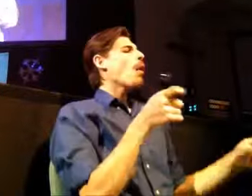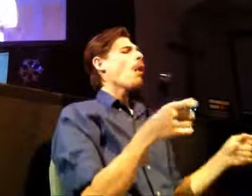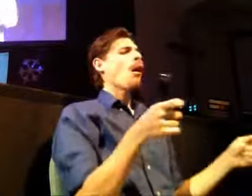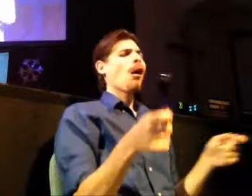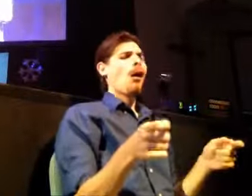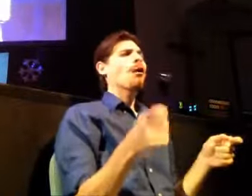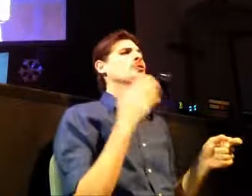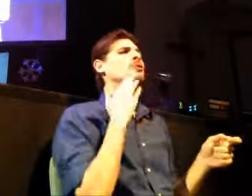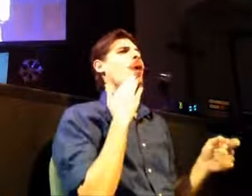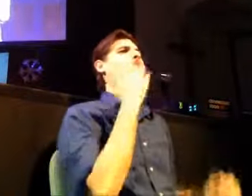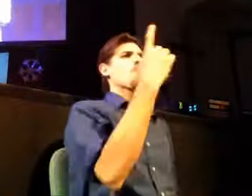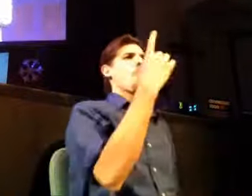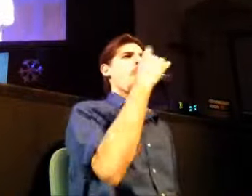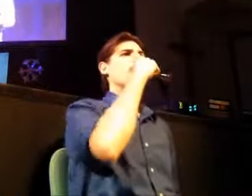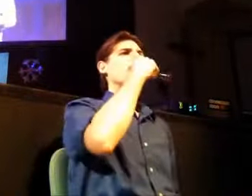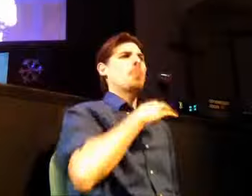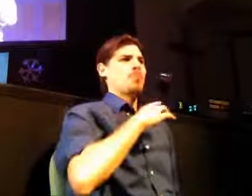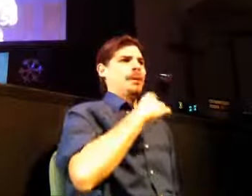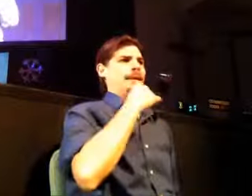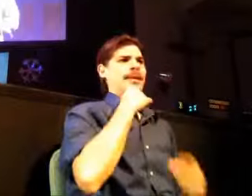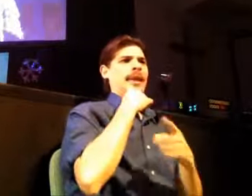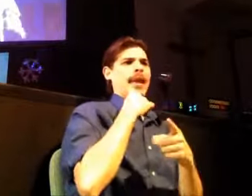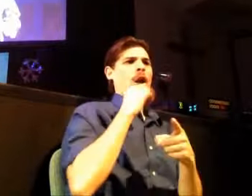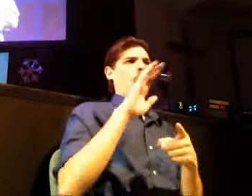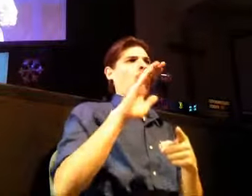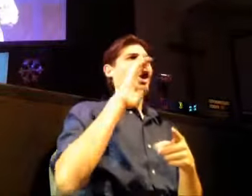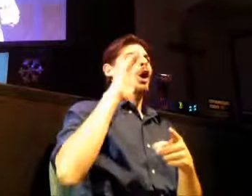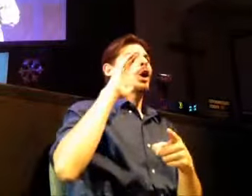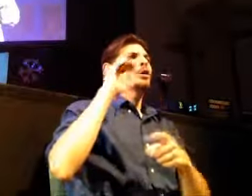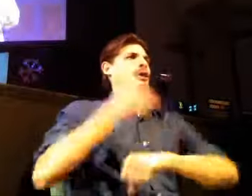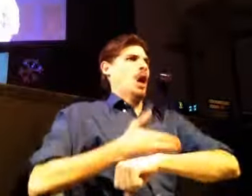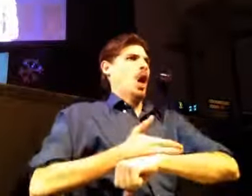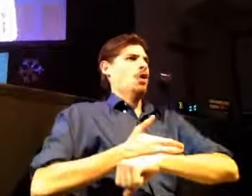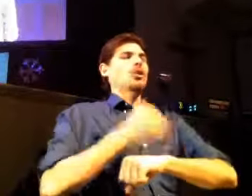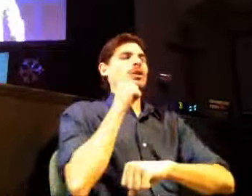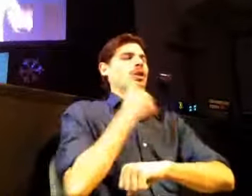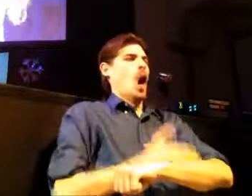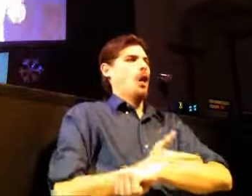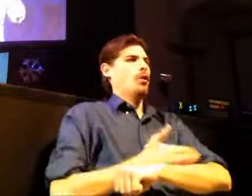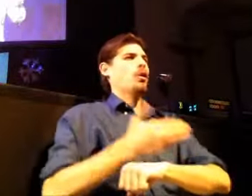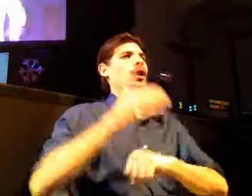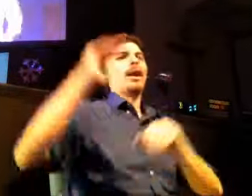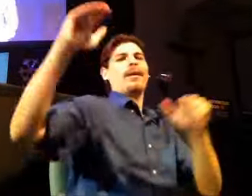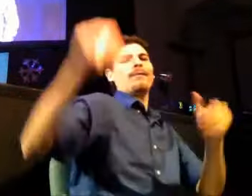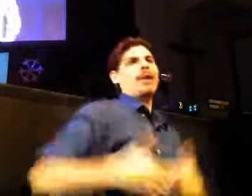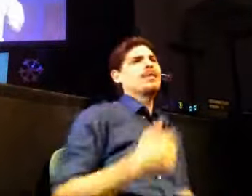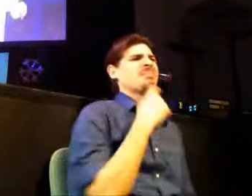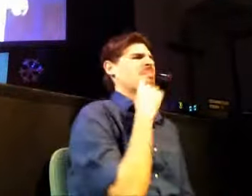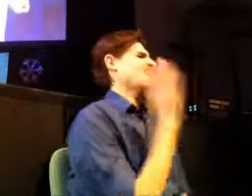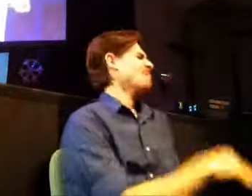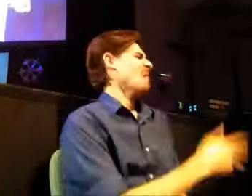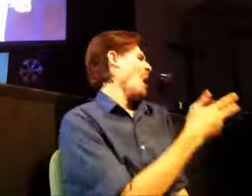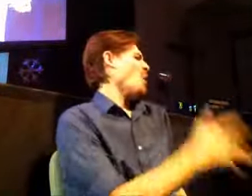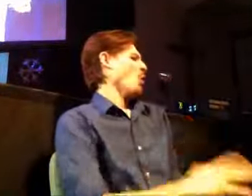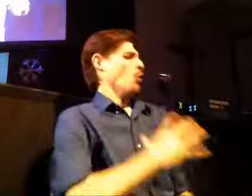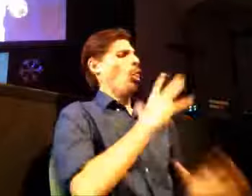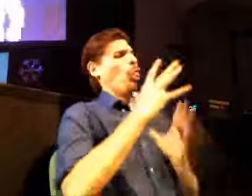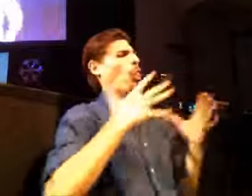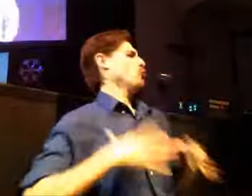she invited her daughter who didn't want to come and said I don't want to go I'll have to get all dressed up she goes no no no the pastors wear jeans there